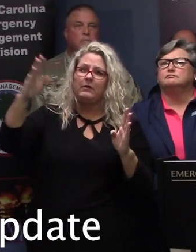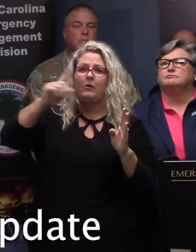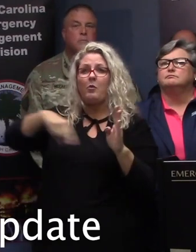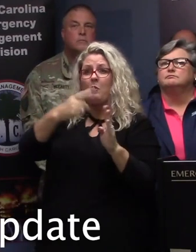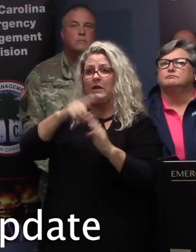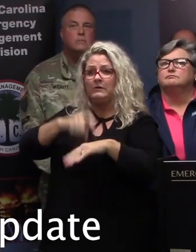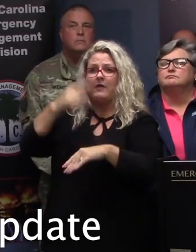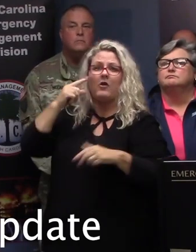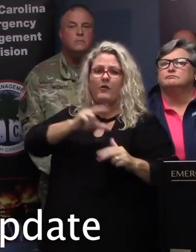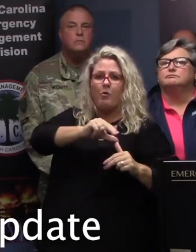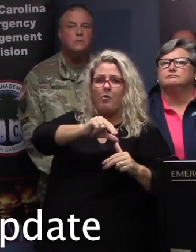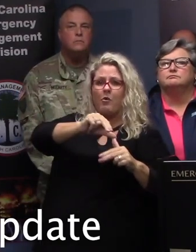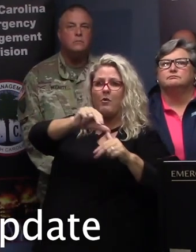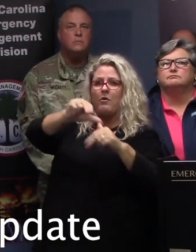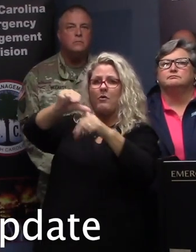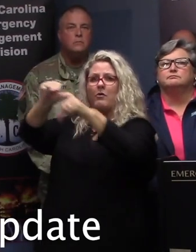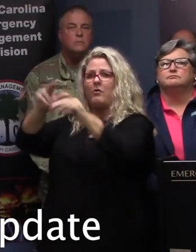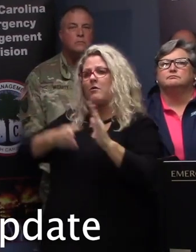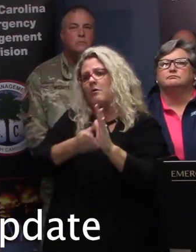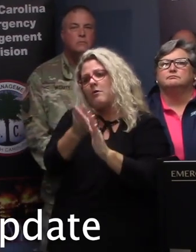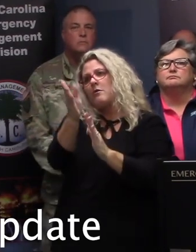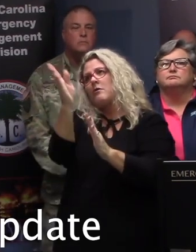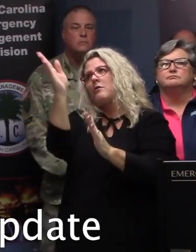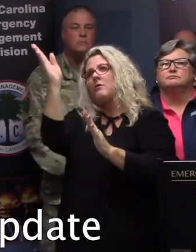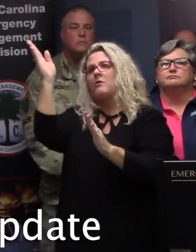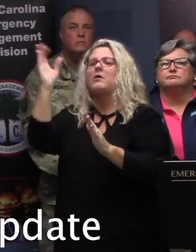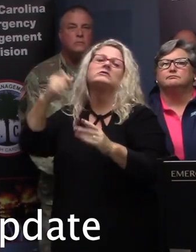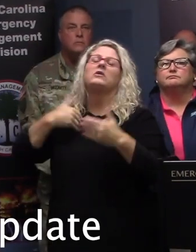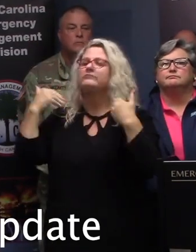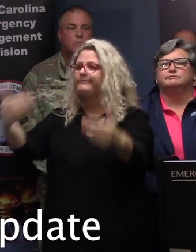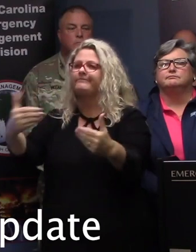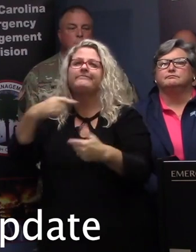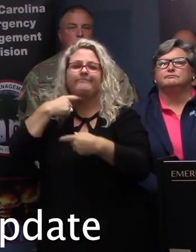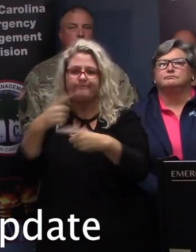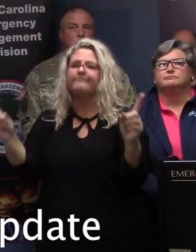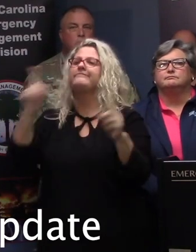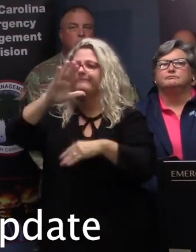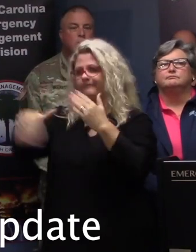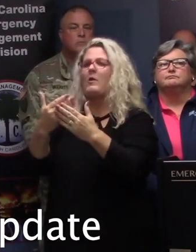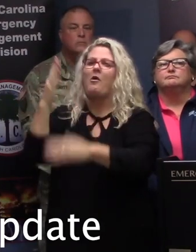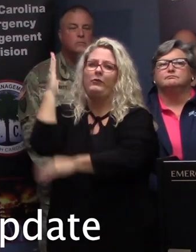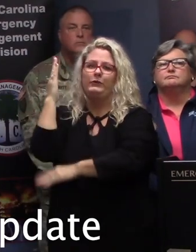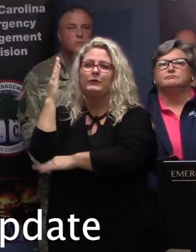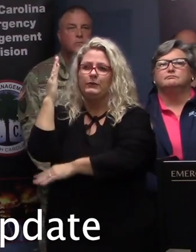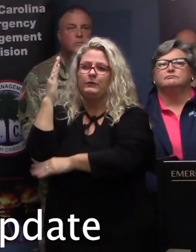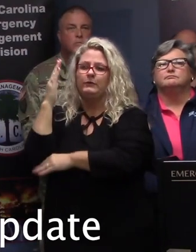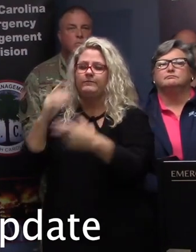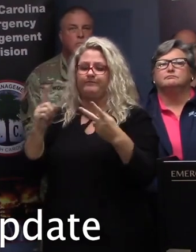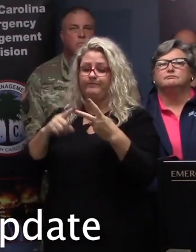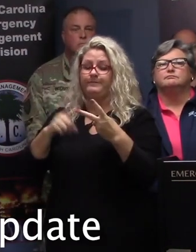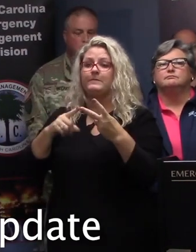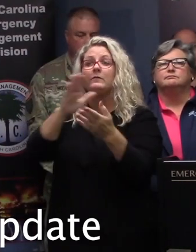that therefore the one time is the right time to issue. Point number two, schools